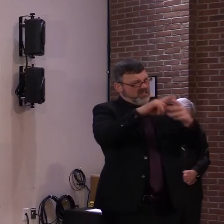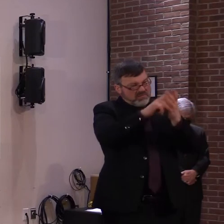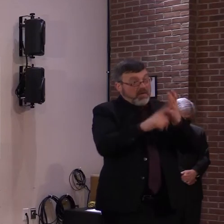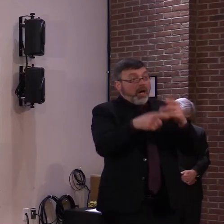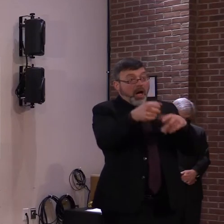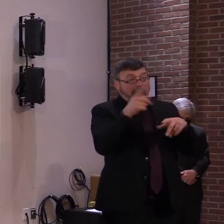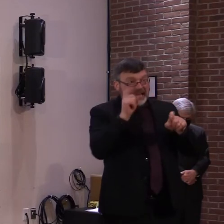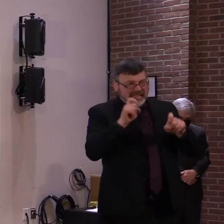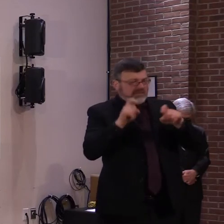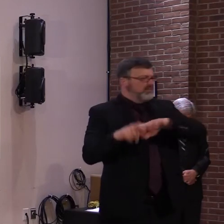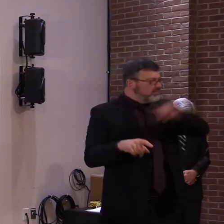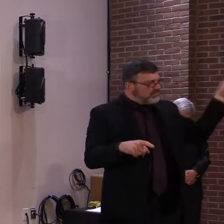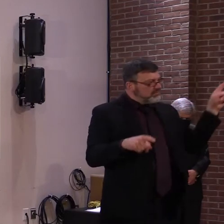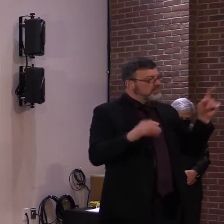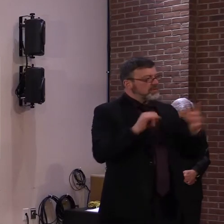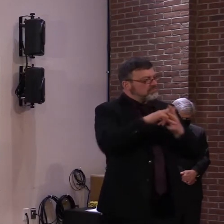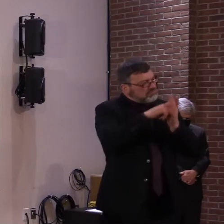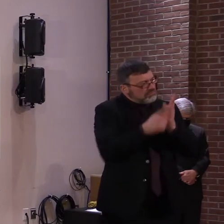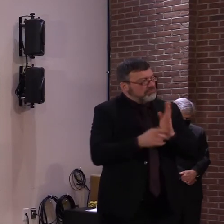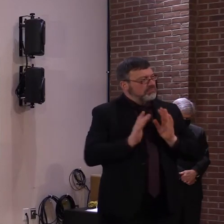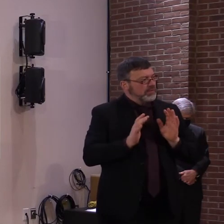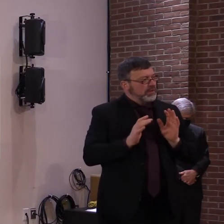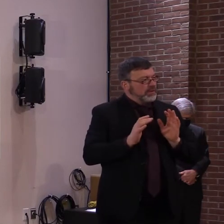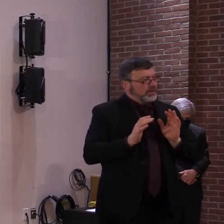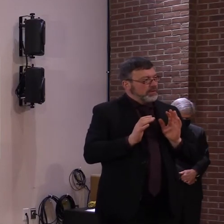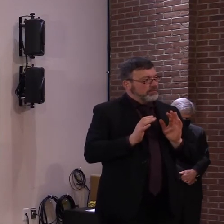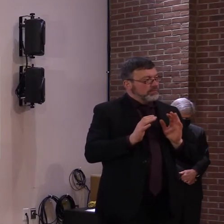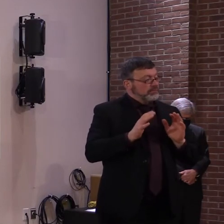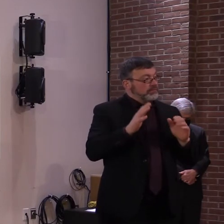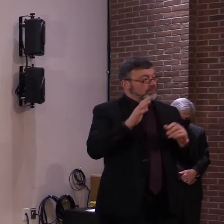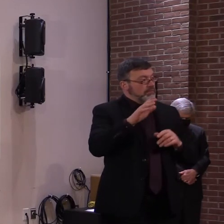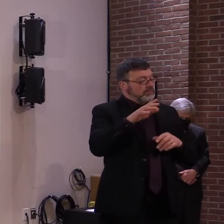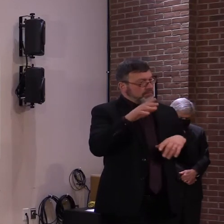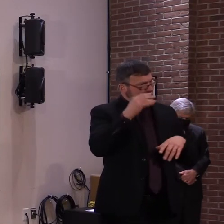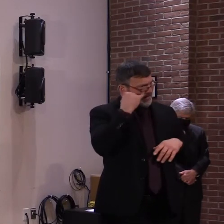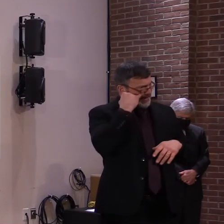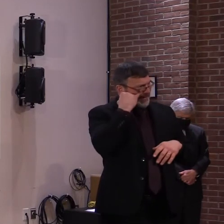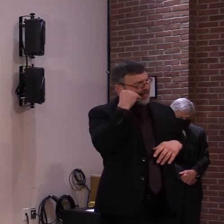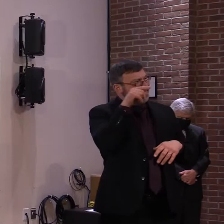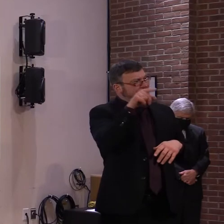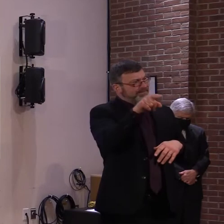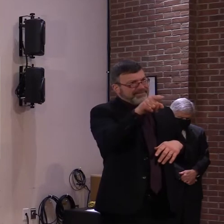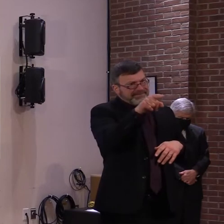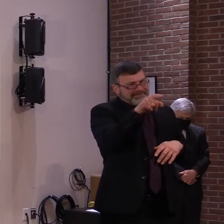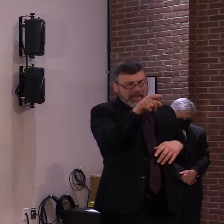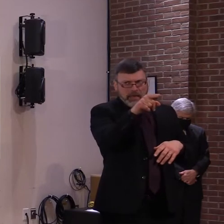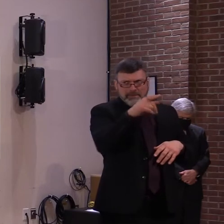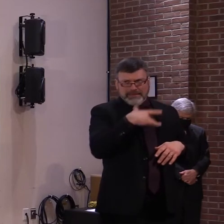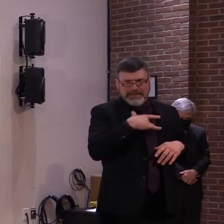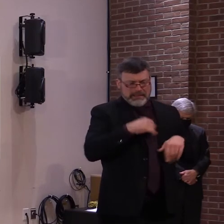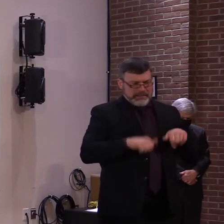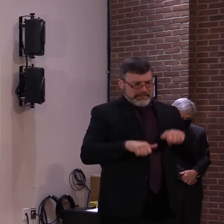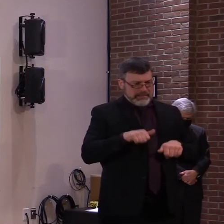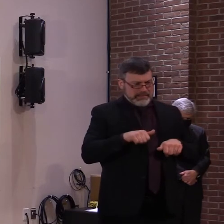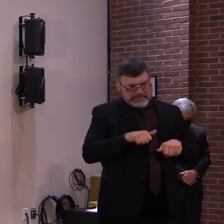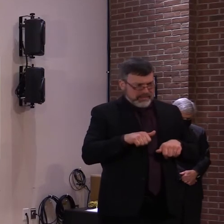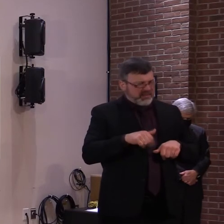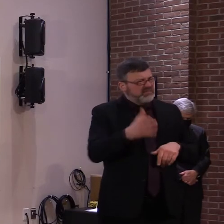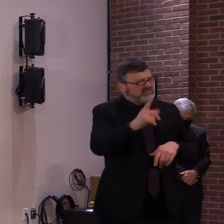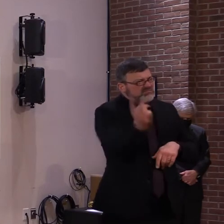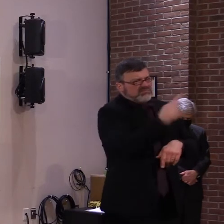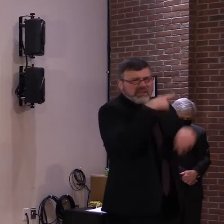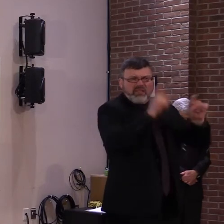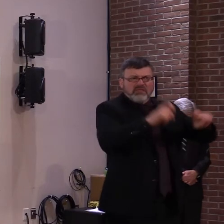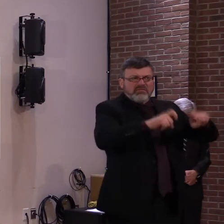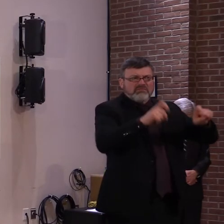think you've been exposed, if you've slipped up in one way or another, if you're just worried, get a test. It's